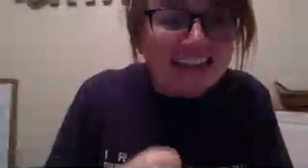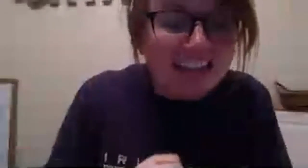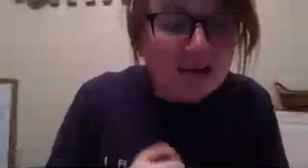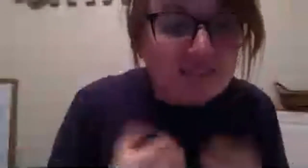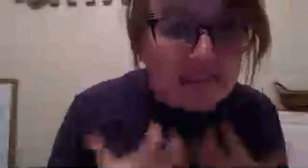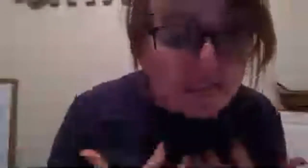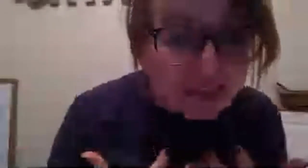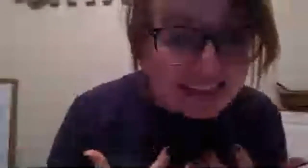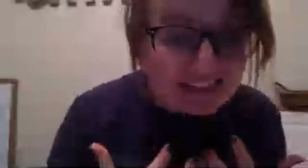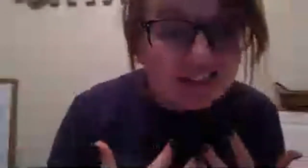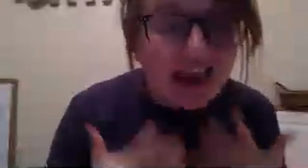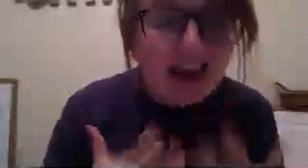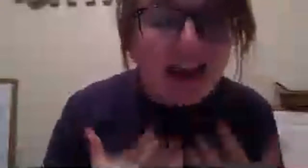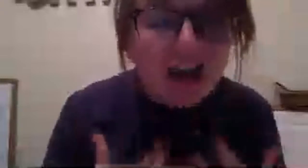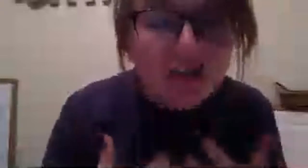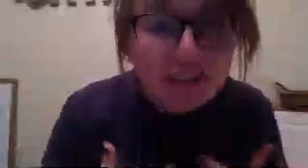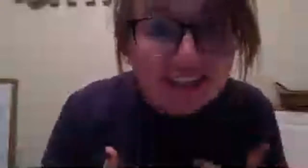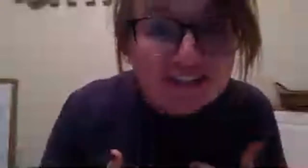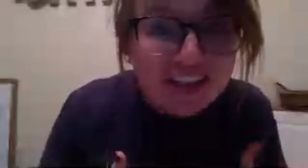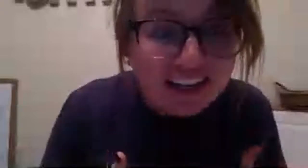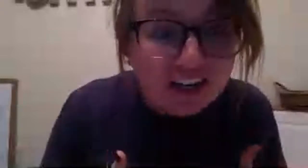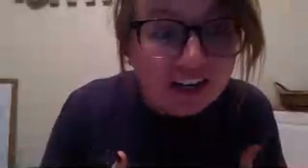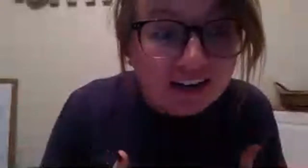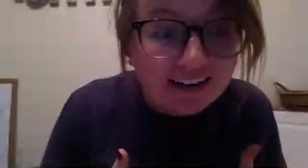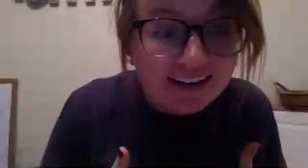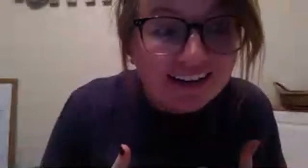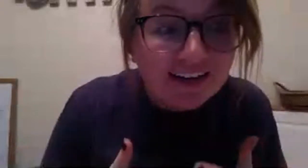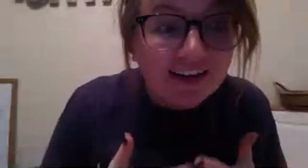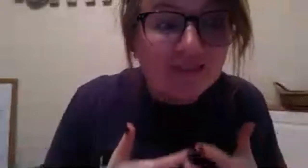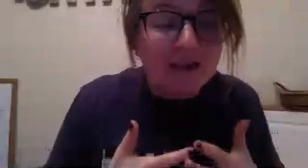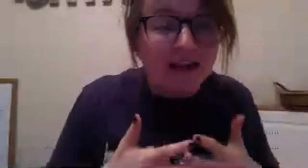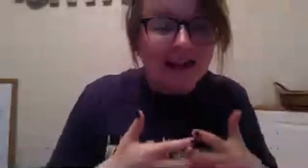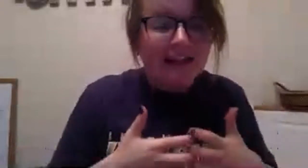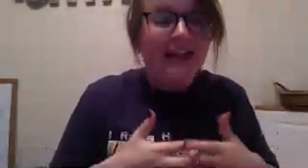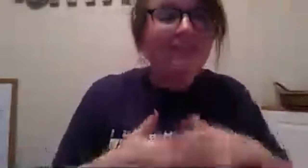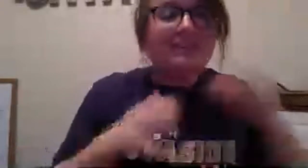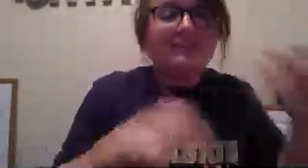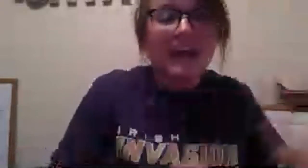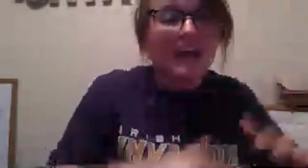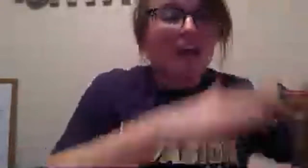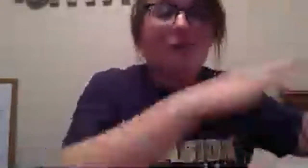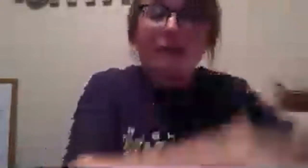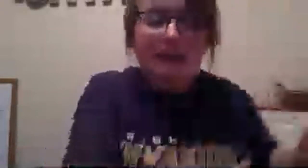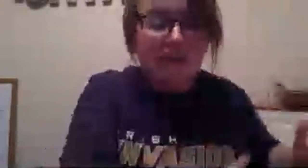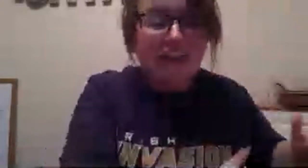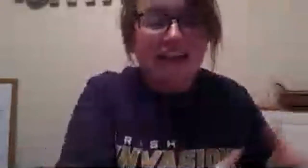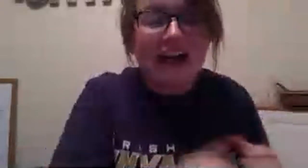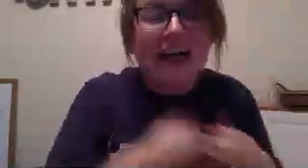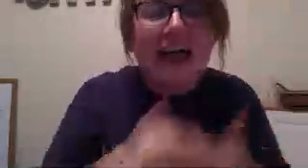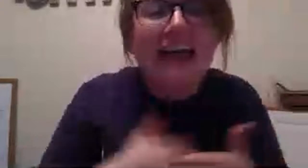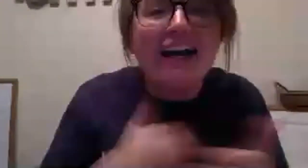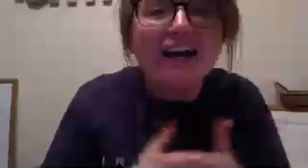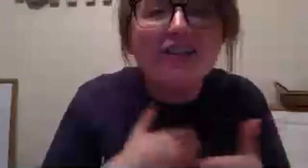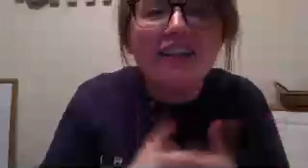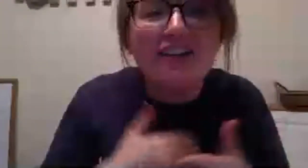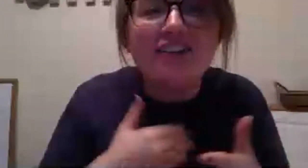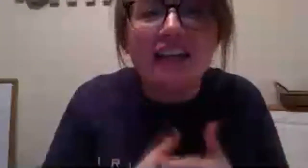casting out demons 800 years later right not like a day a week after he died 800 years later